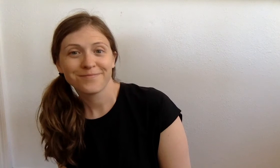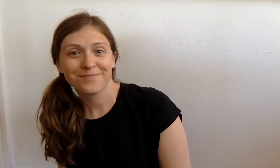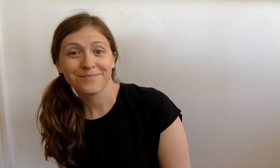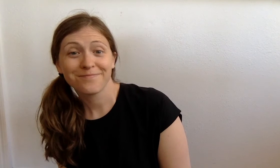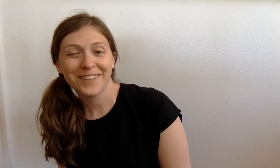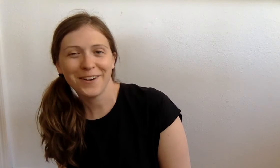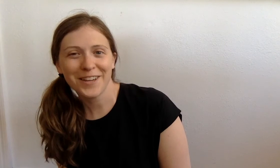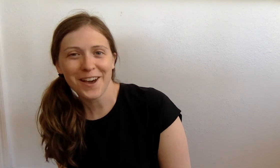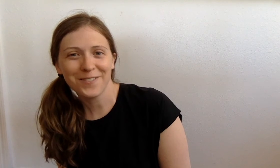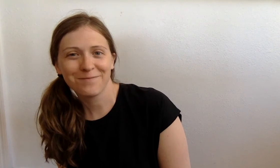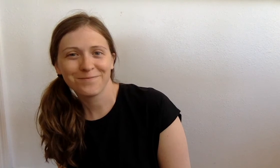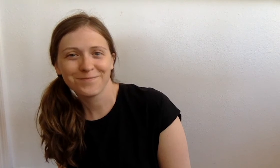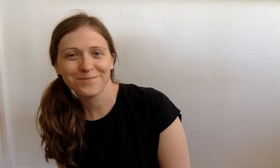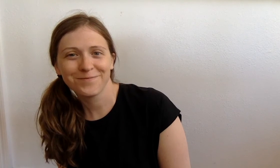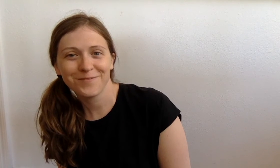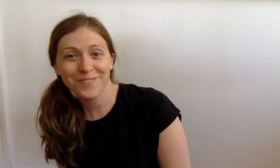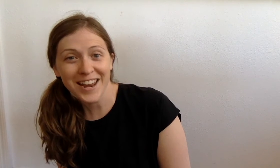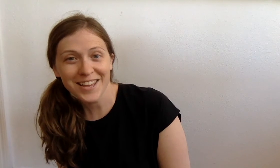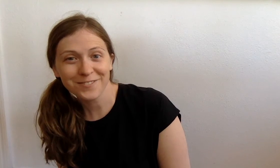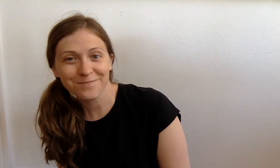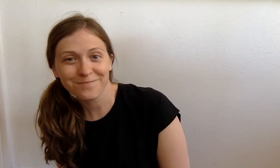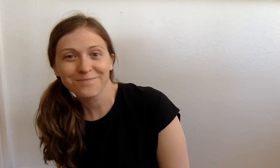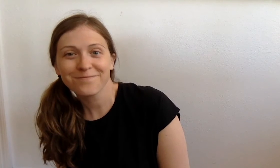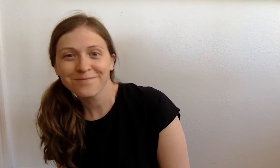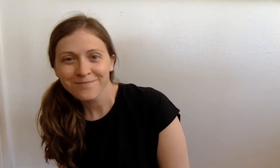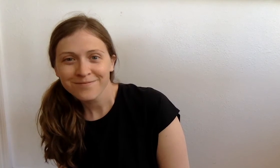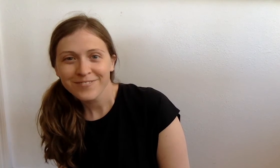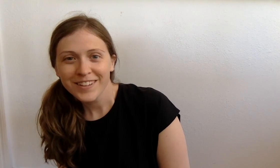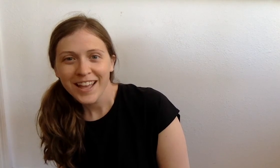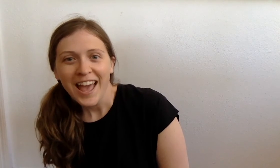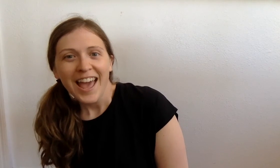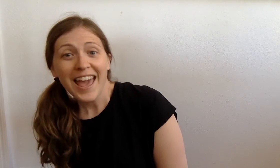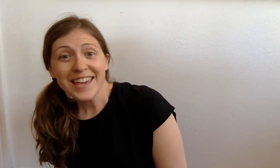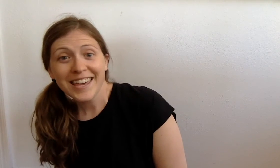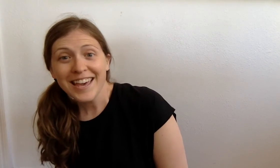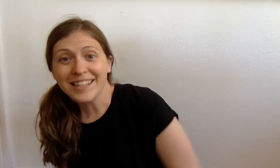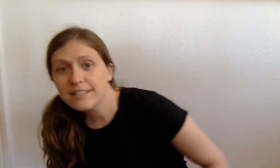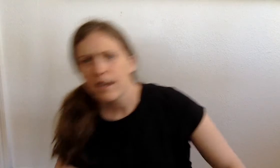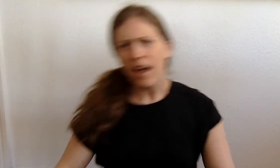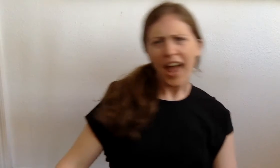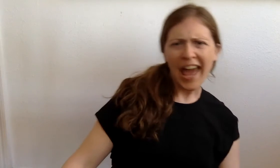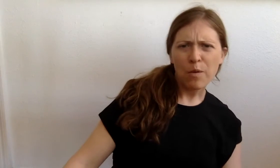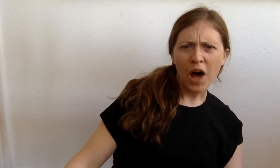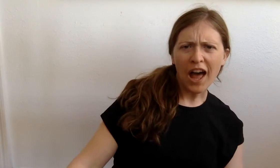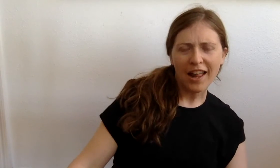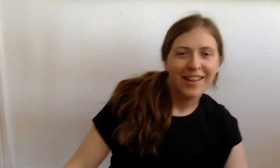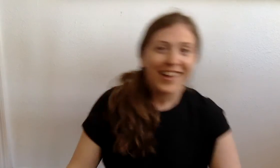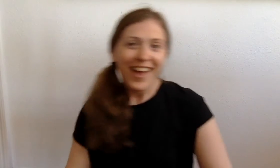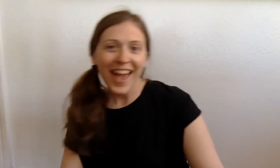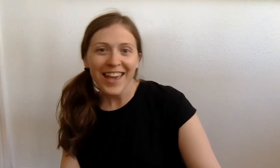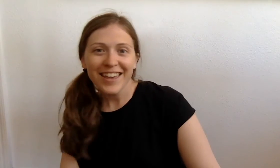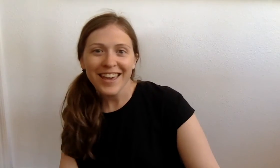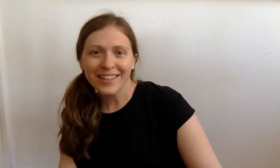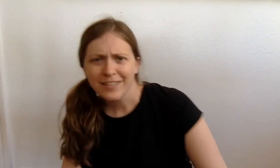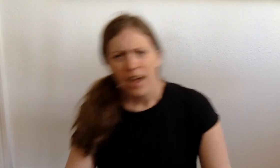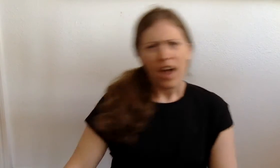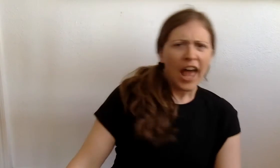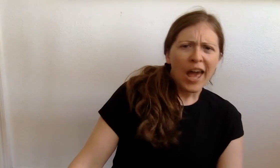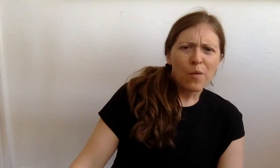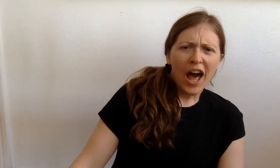Here we go. Ready? Hey kids. Hey what? Hey kids. Hey what?